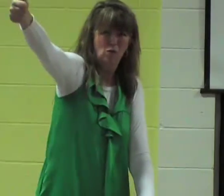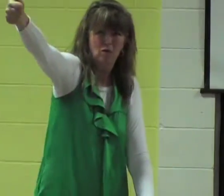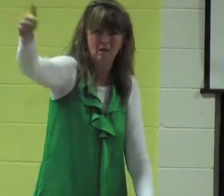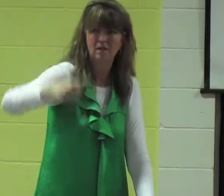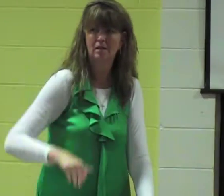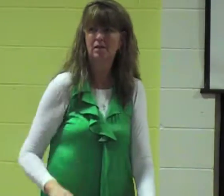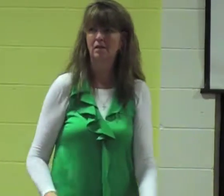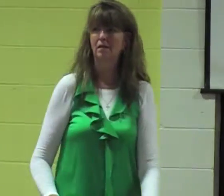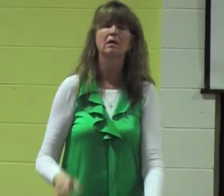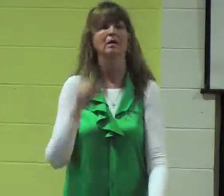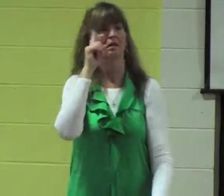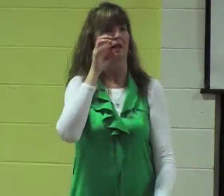Christian message